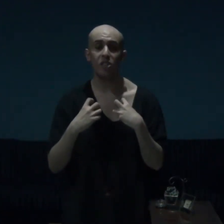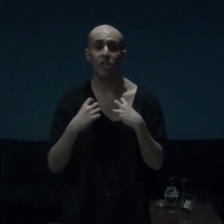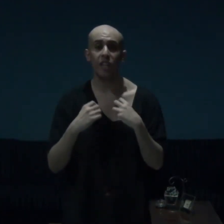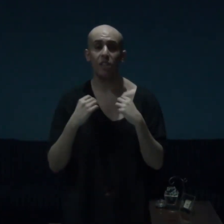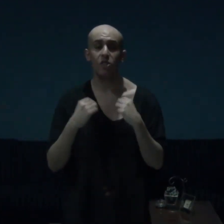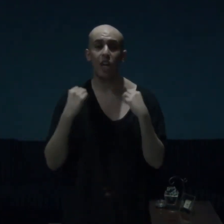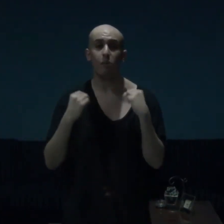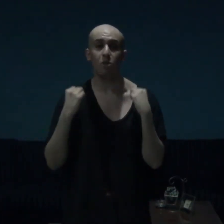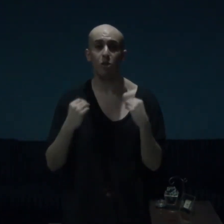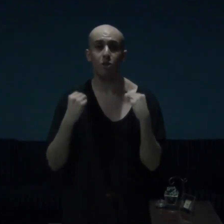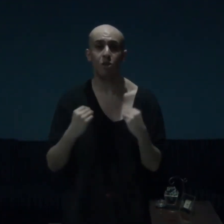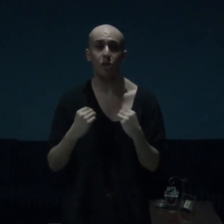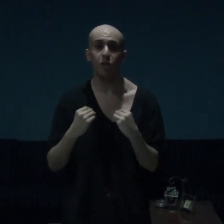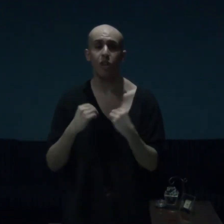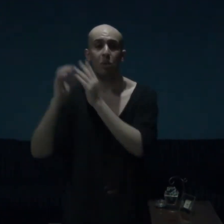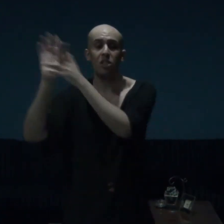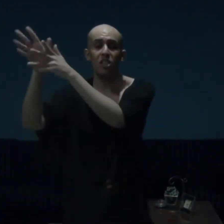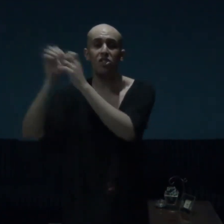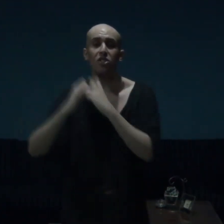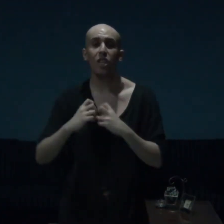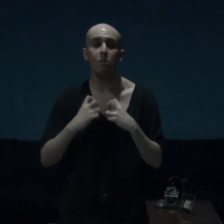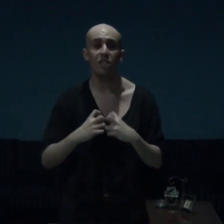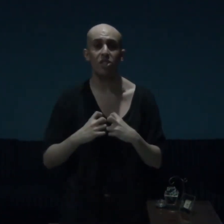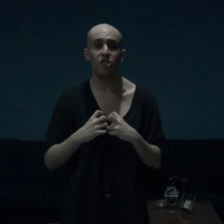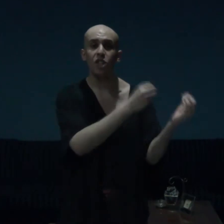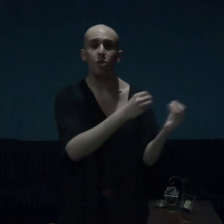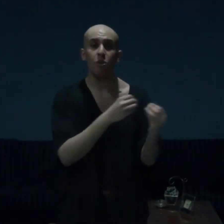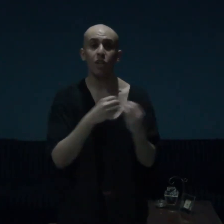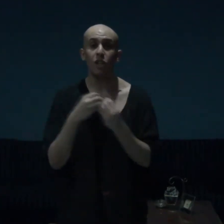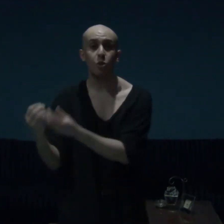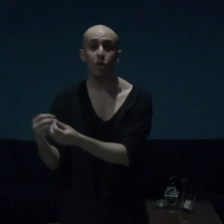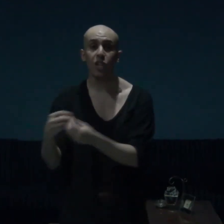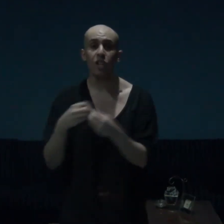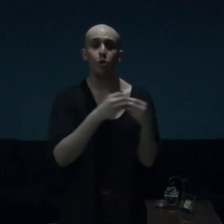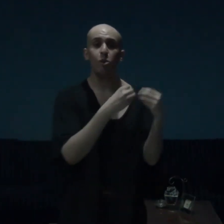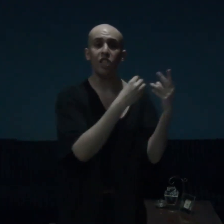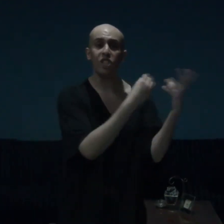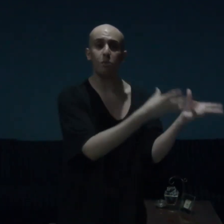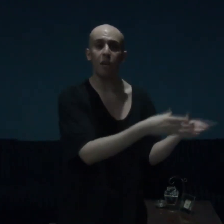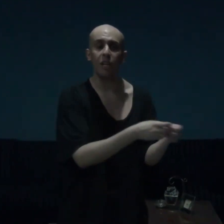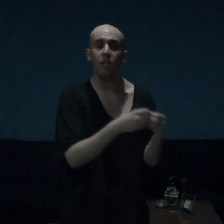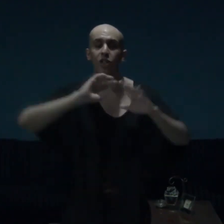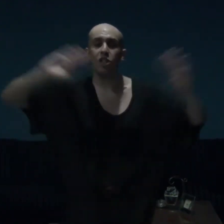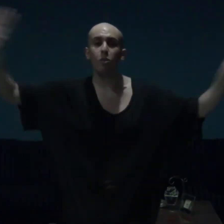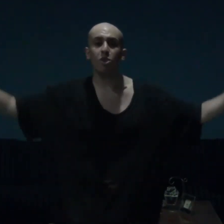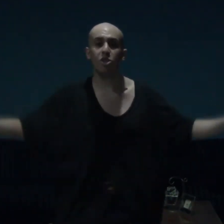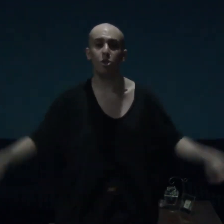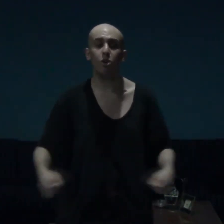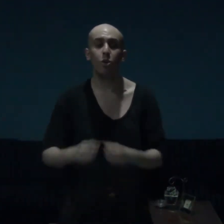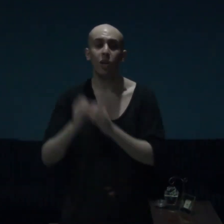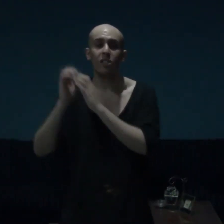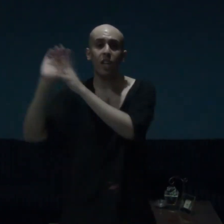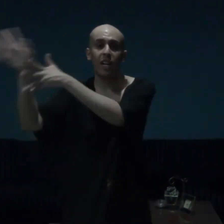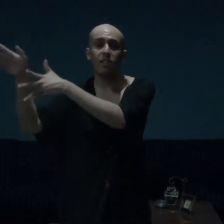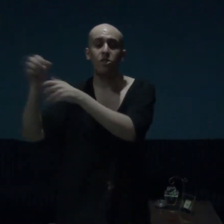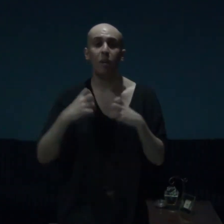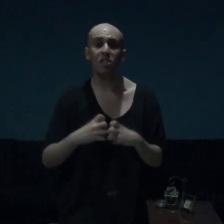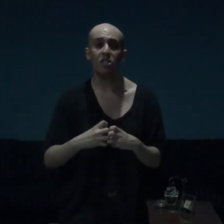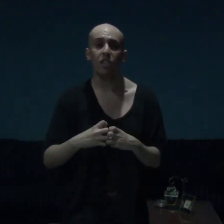and gals, I am so sorry, but his name is, Eerie, Tree, Ulysman, and he was so great, as, Bessie,